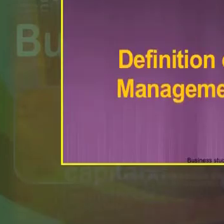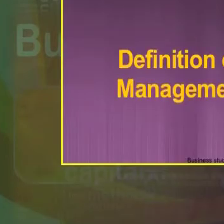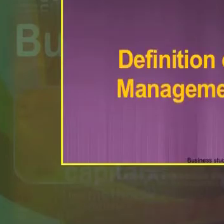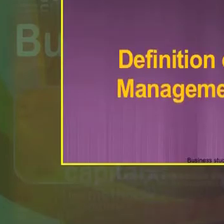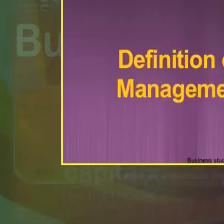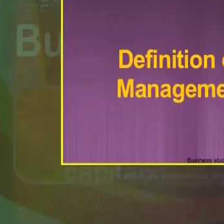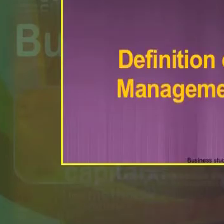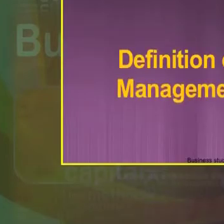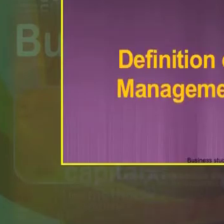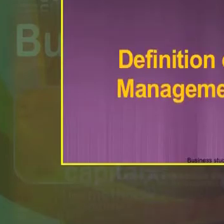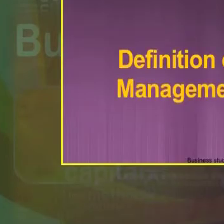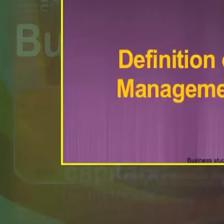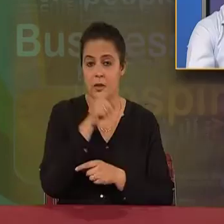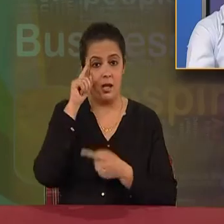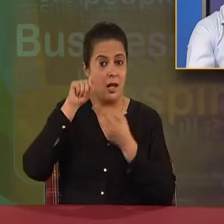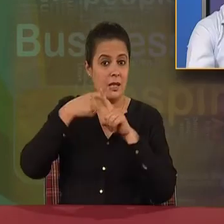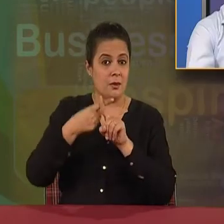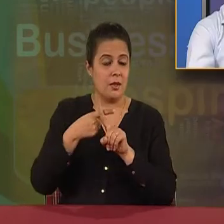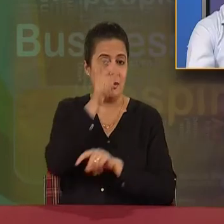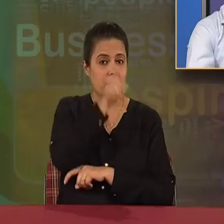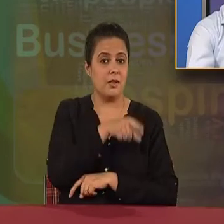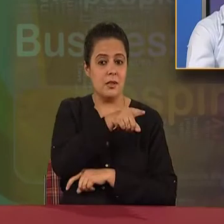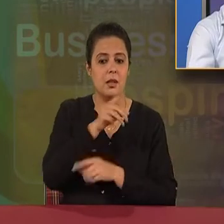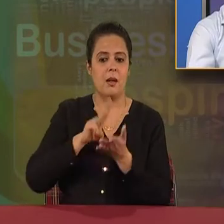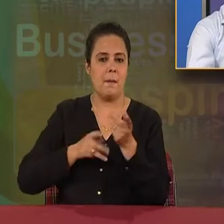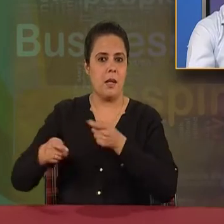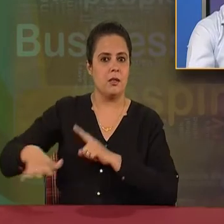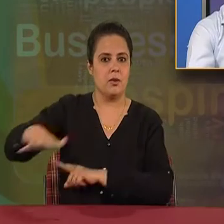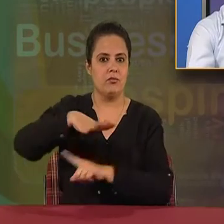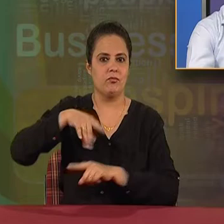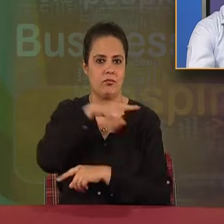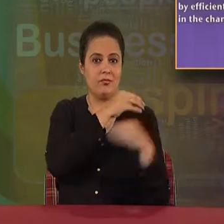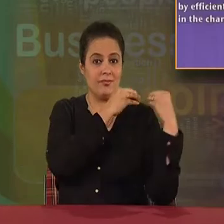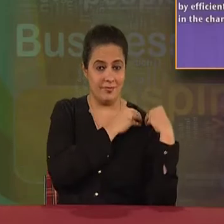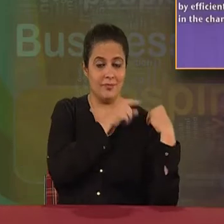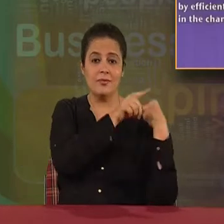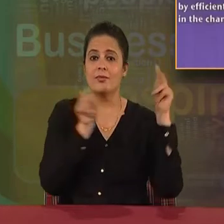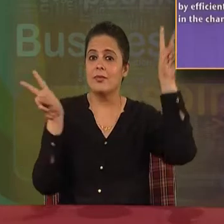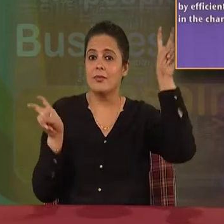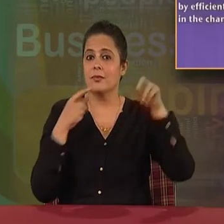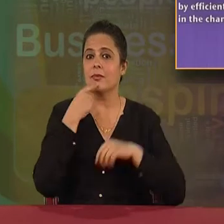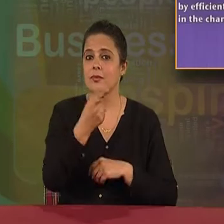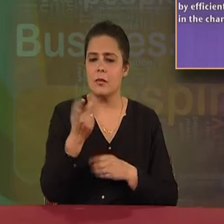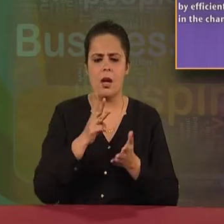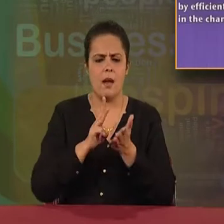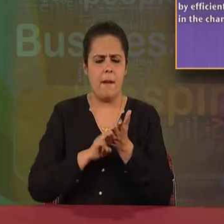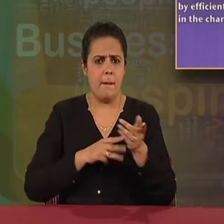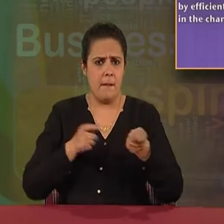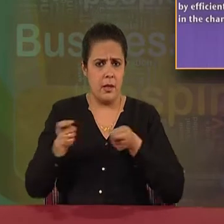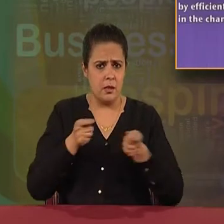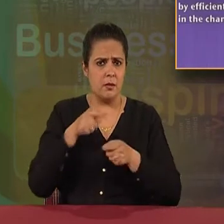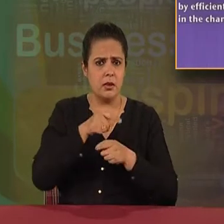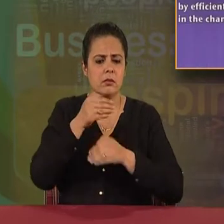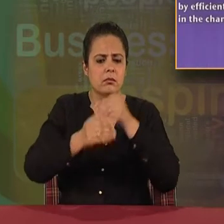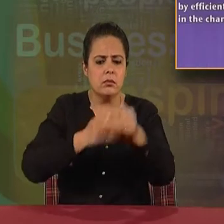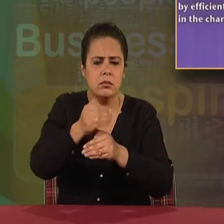Mr. Krithner, one of the experts in the field of management, has defined management is the process of working